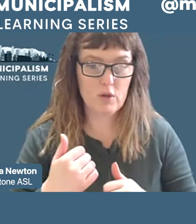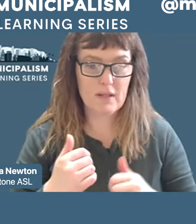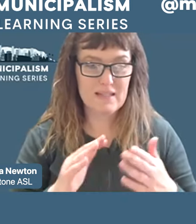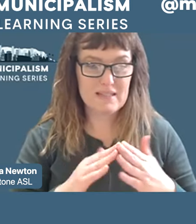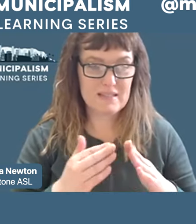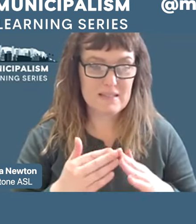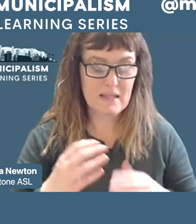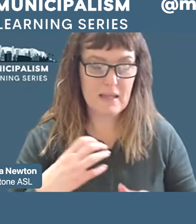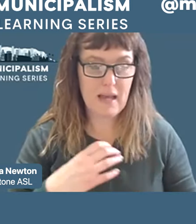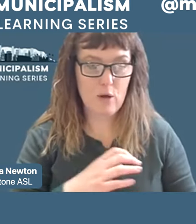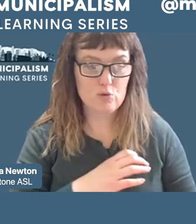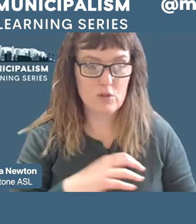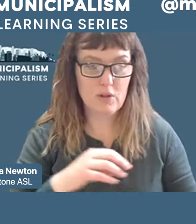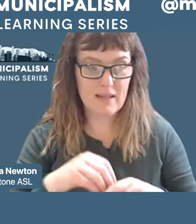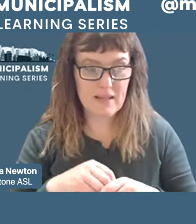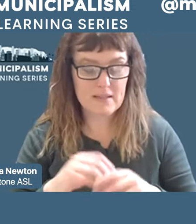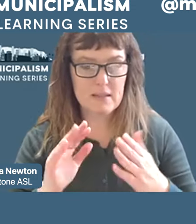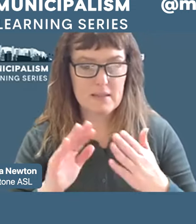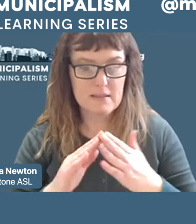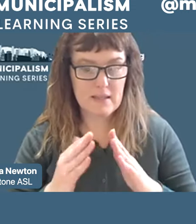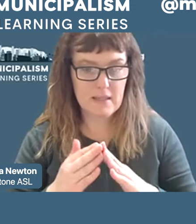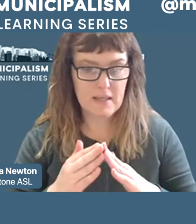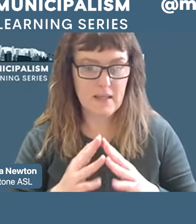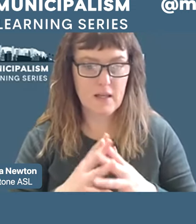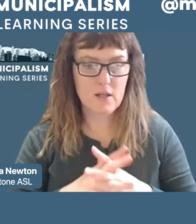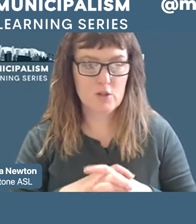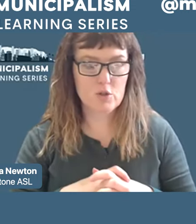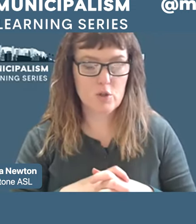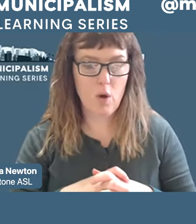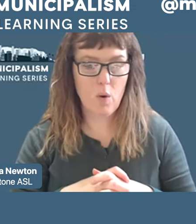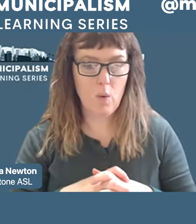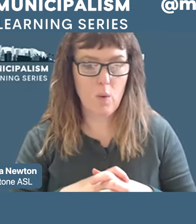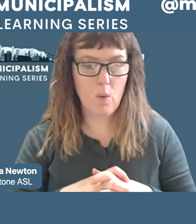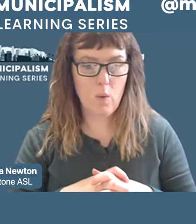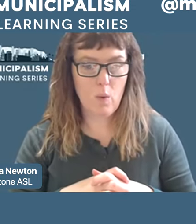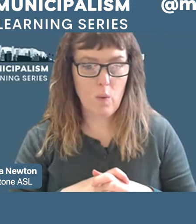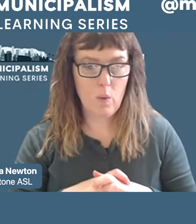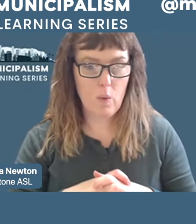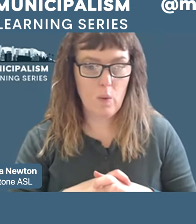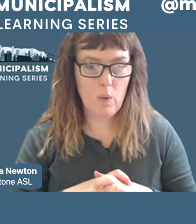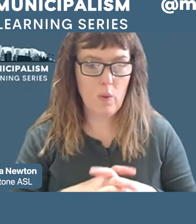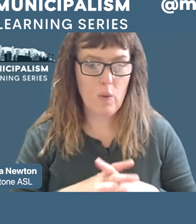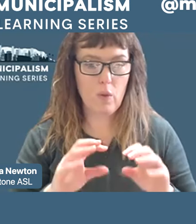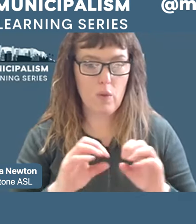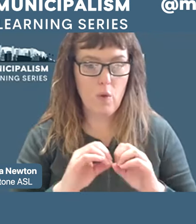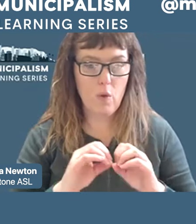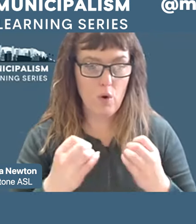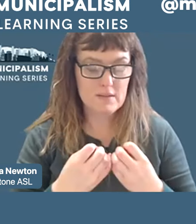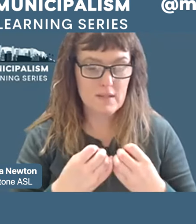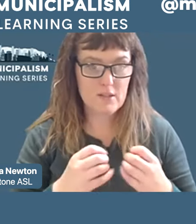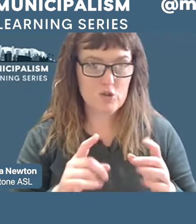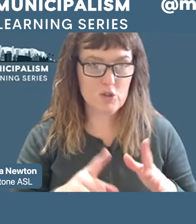so one of the main things that the organization is started to